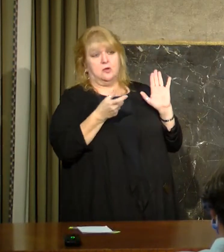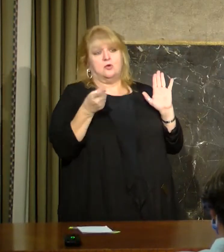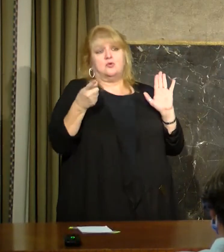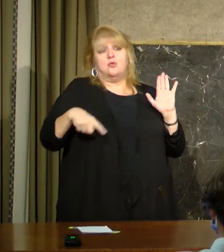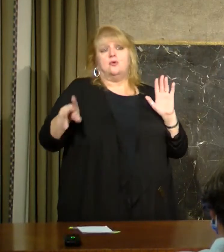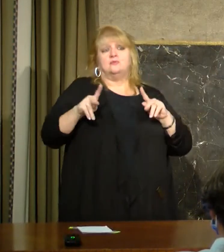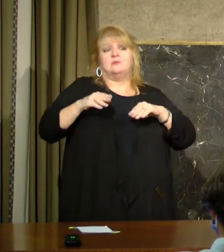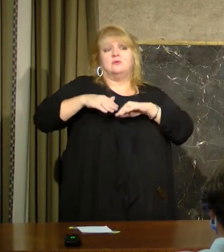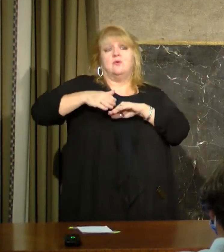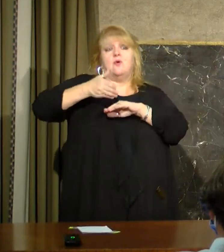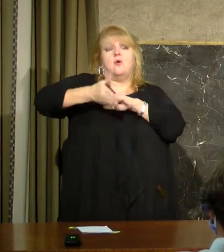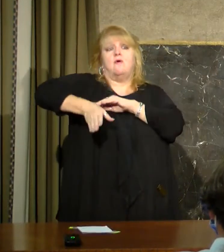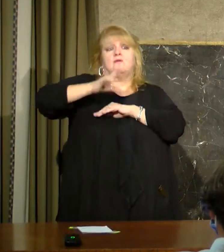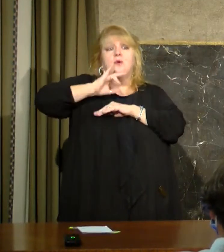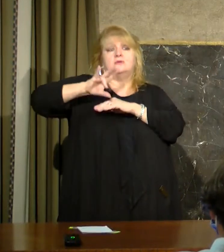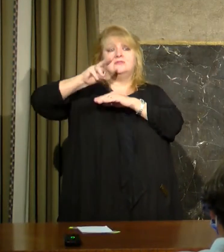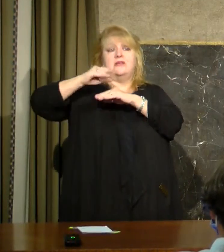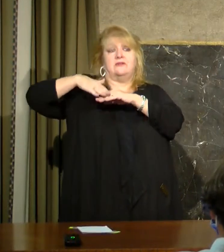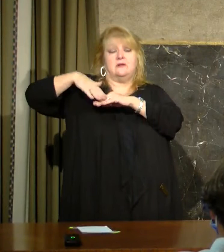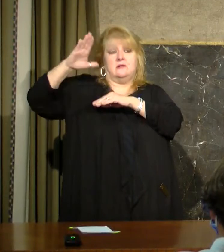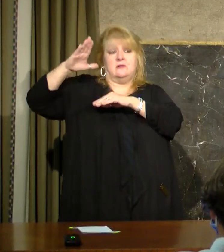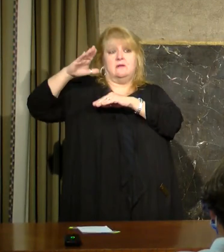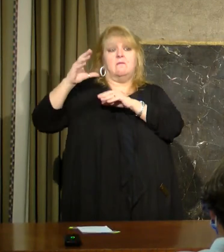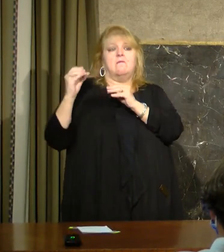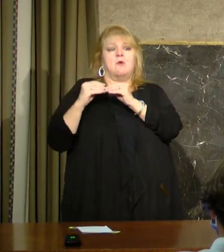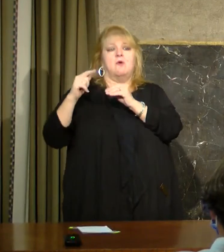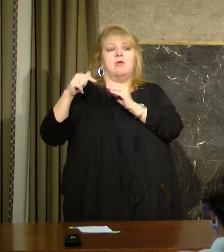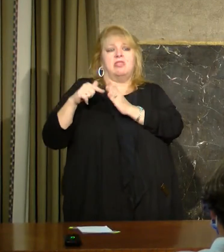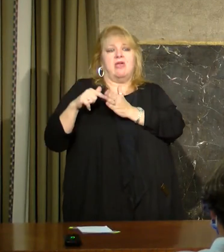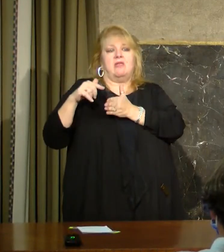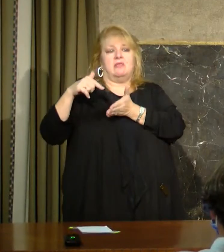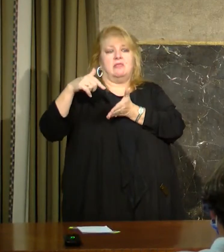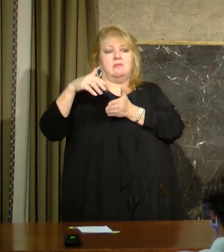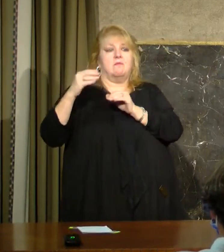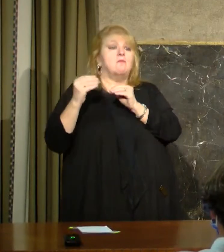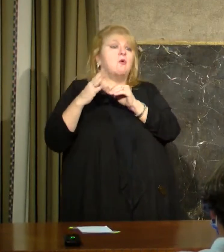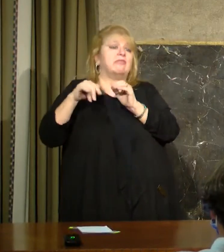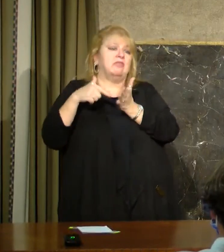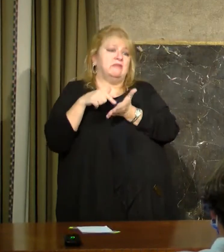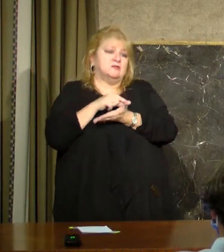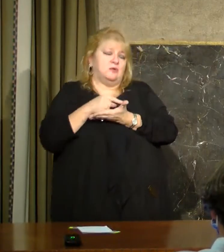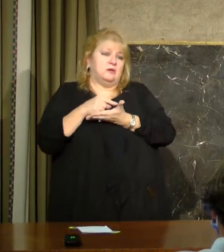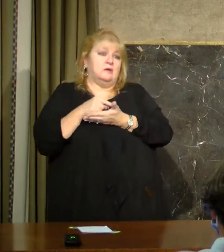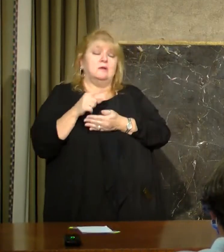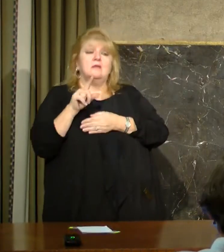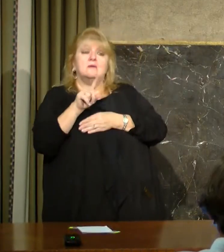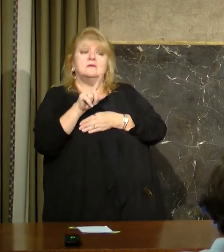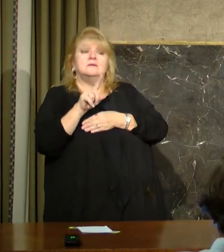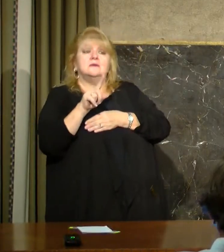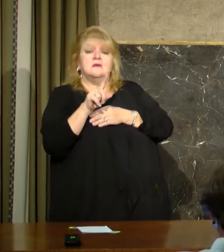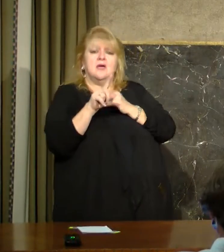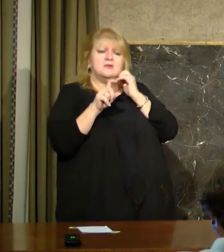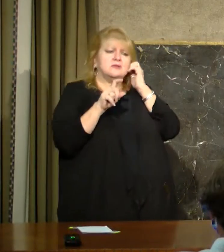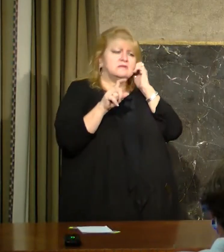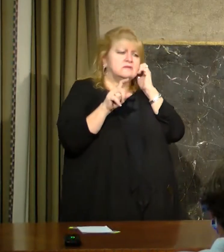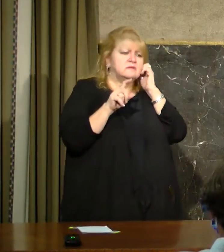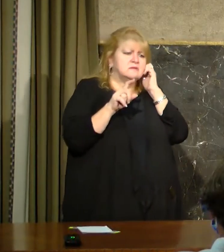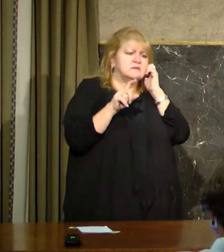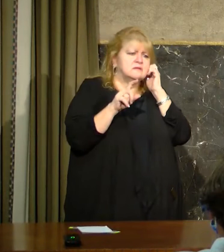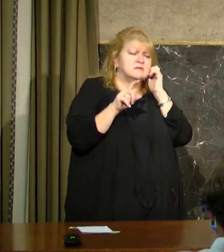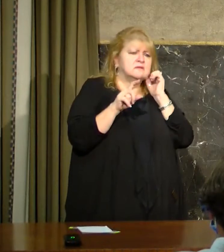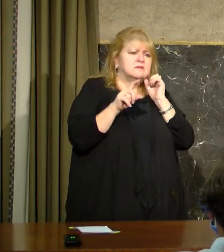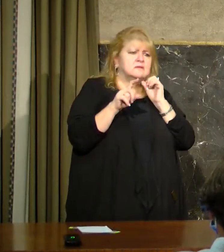It was a really good start with 107 locations and 52 parishes that we